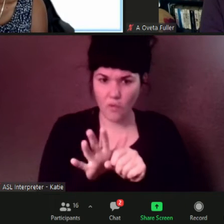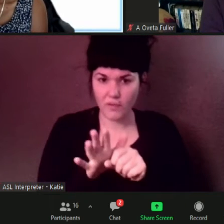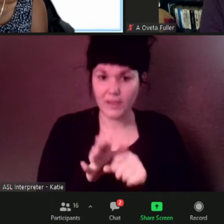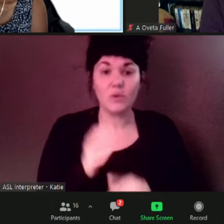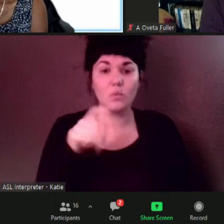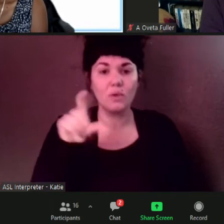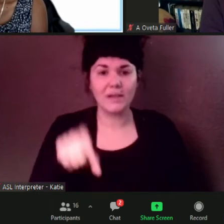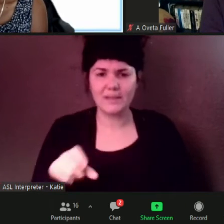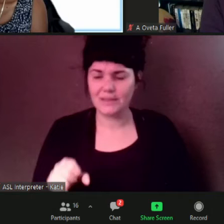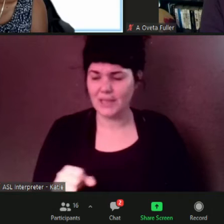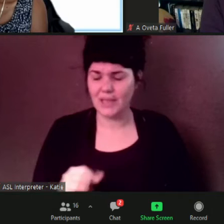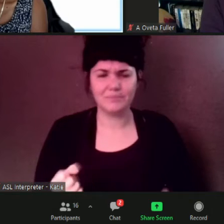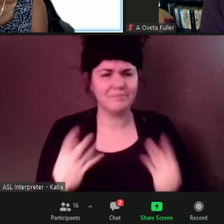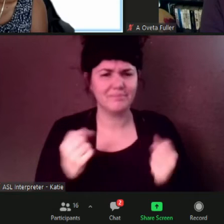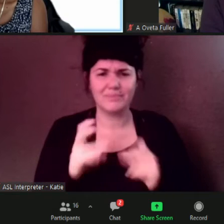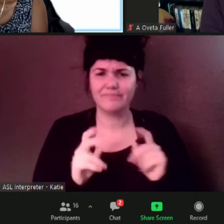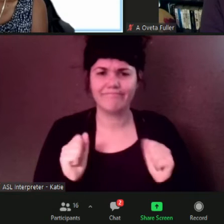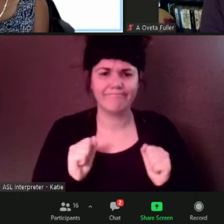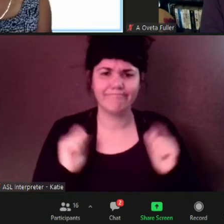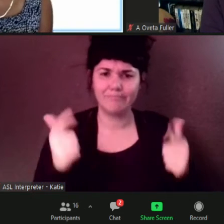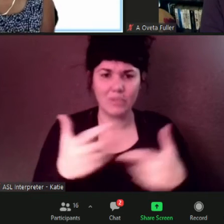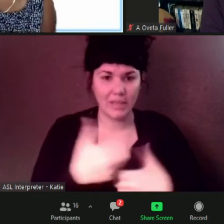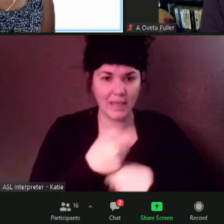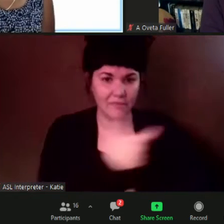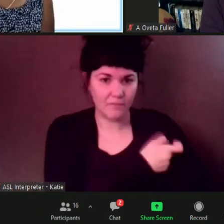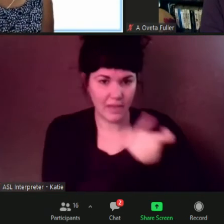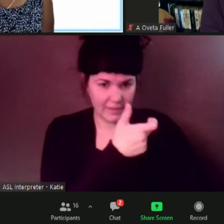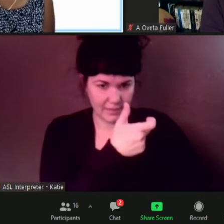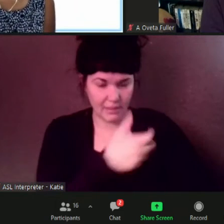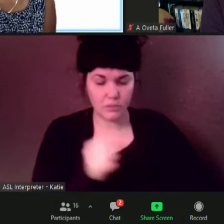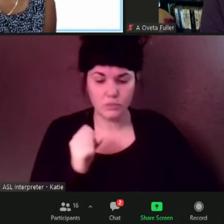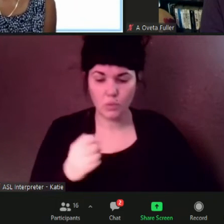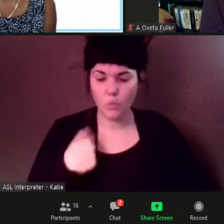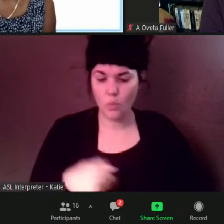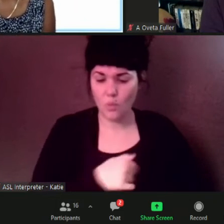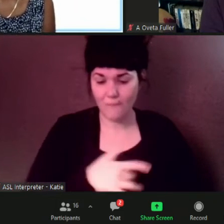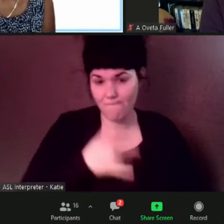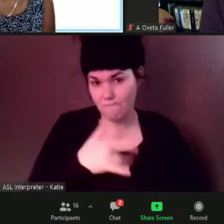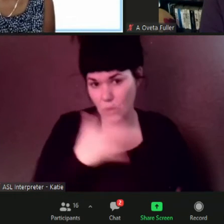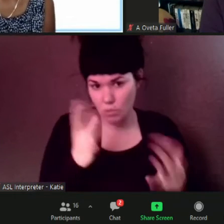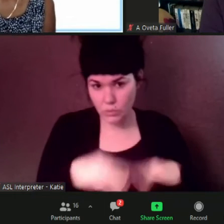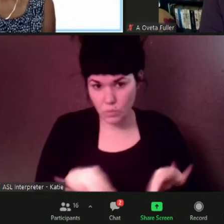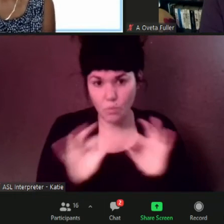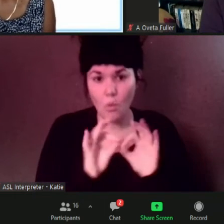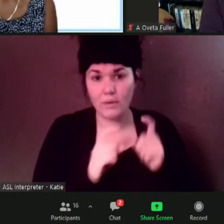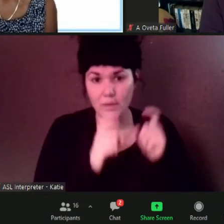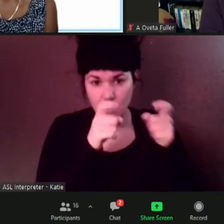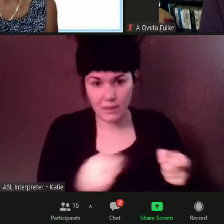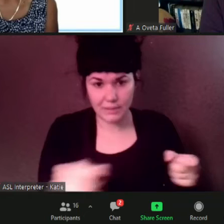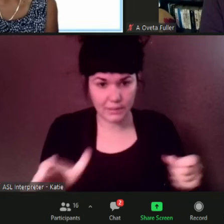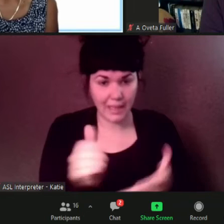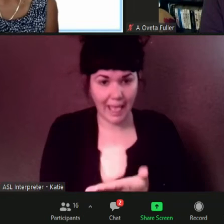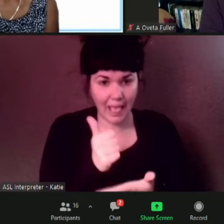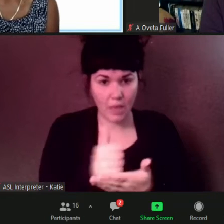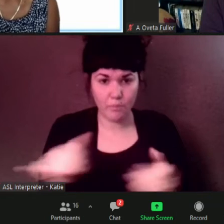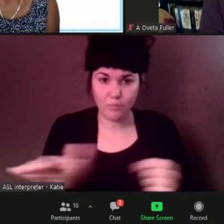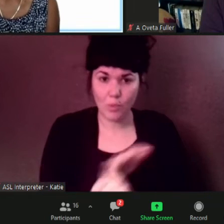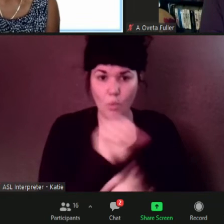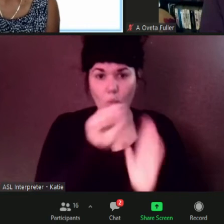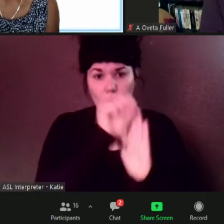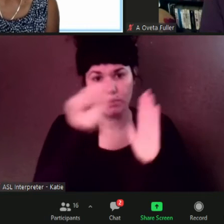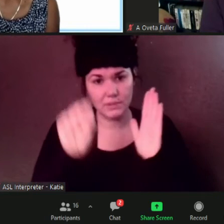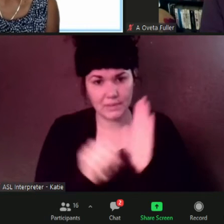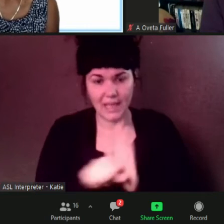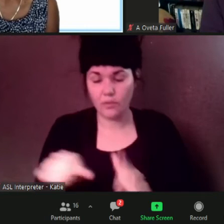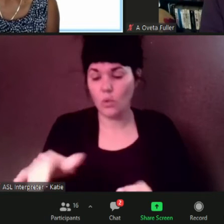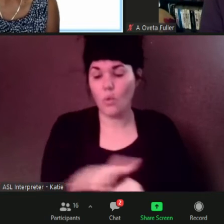unvaccinated groups not vaccinated people so we felt this was an important contribution to helping the whole state and country get out of